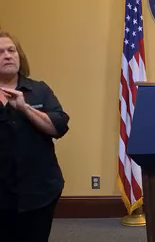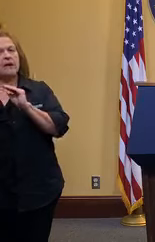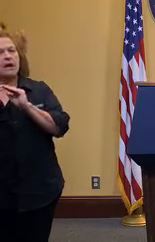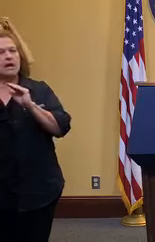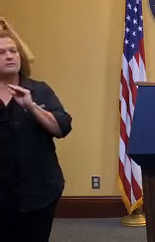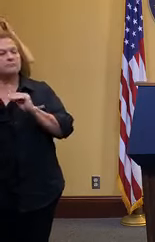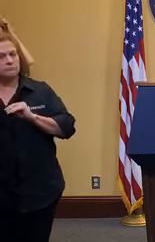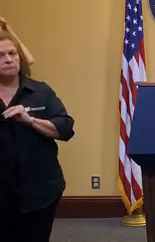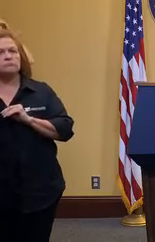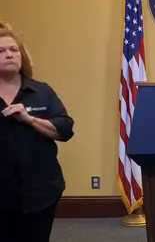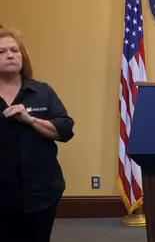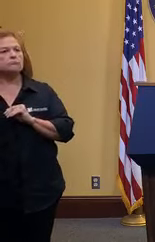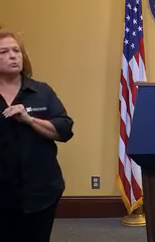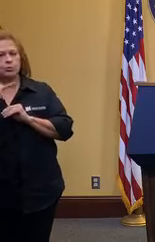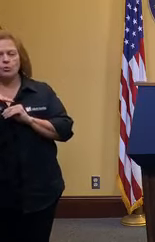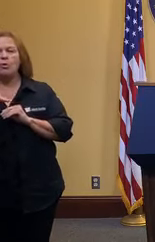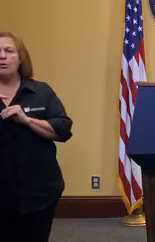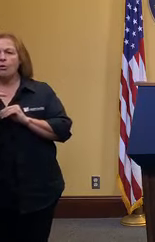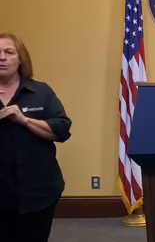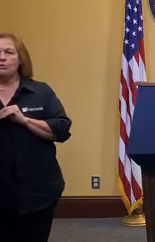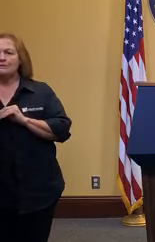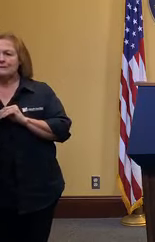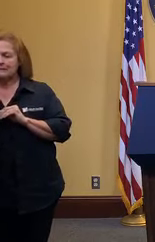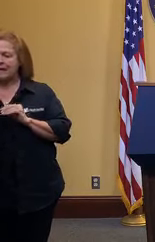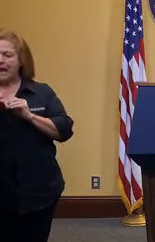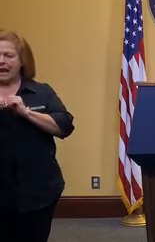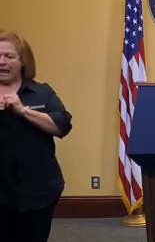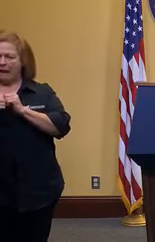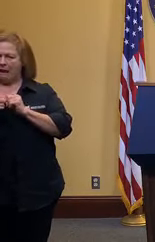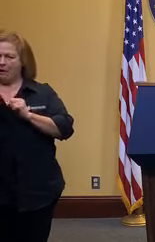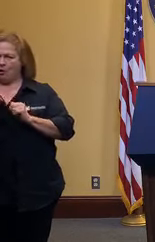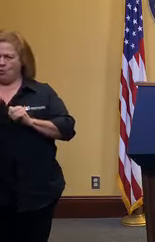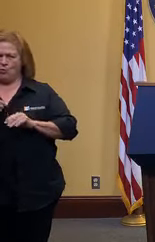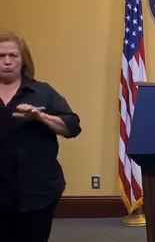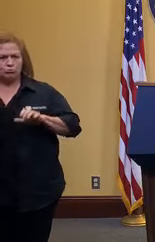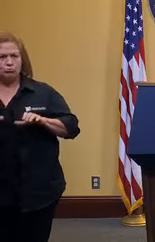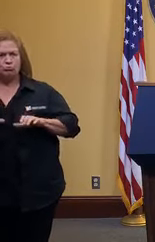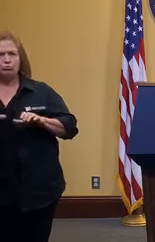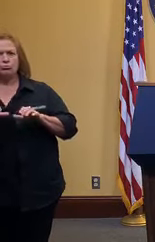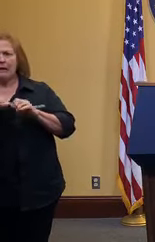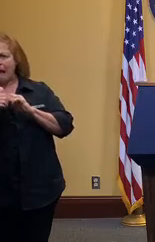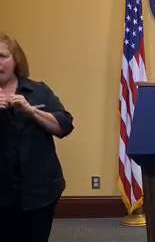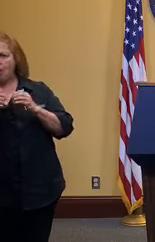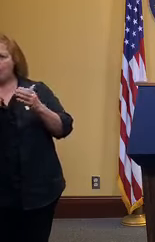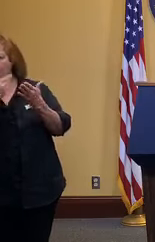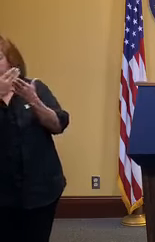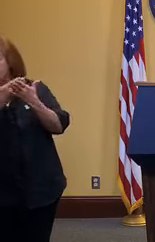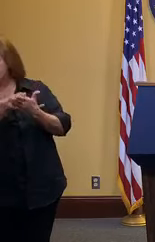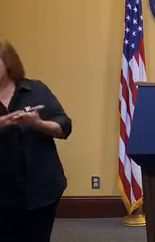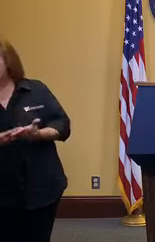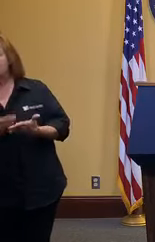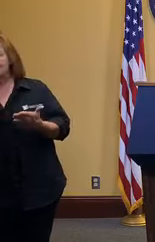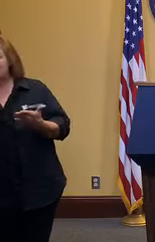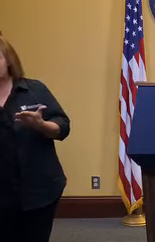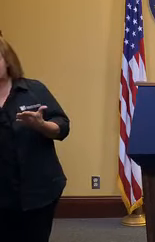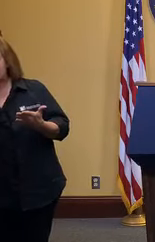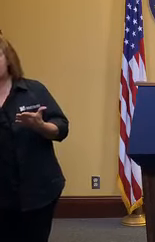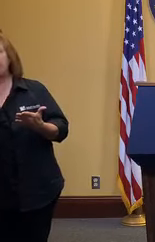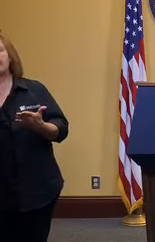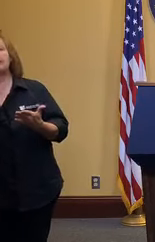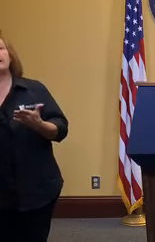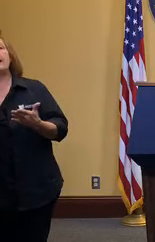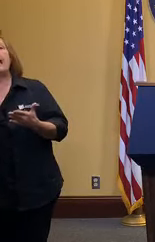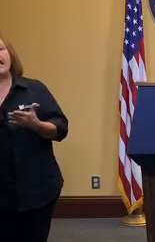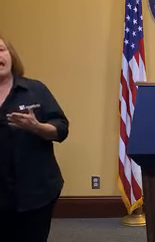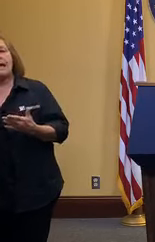insight on the data sets that we look at how we measure where we've been where we are and use projections as it